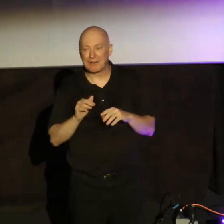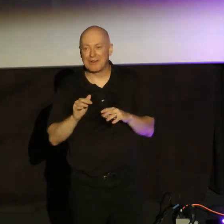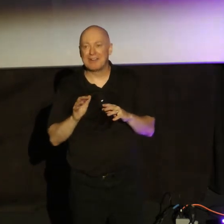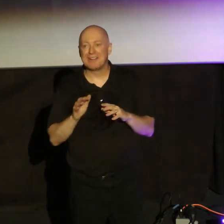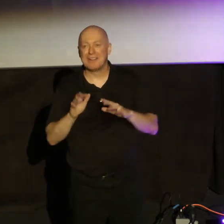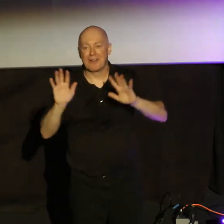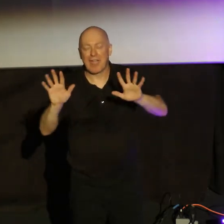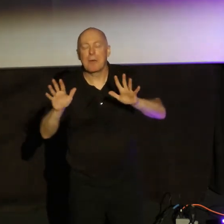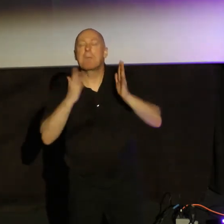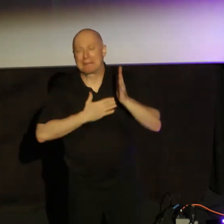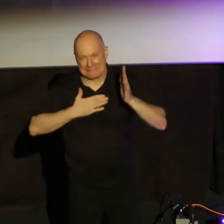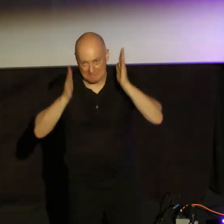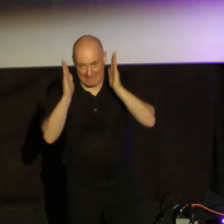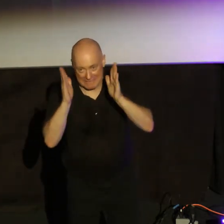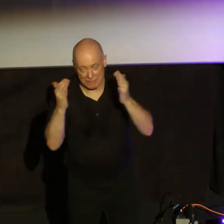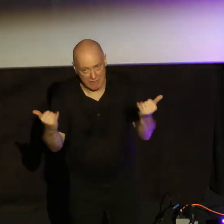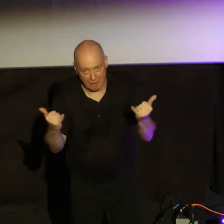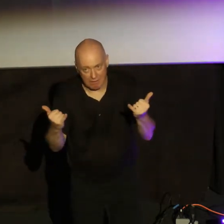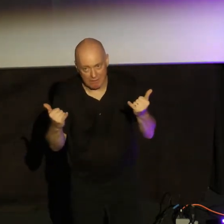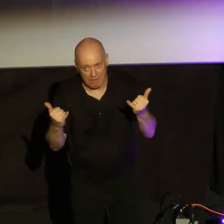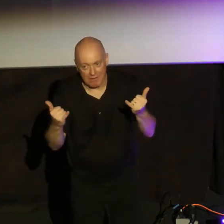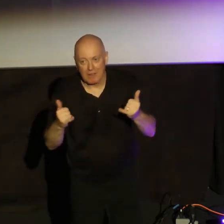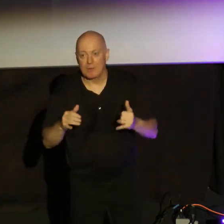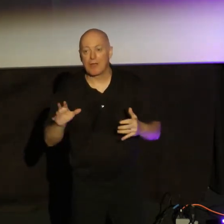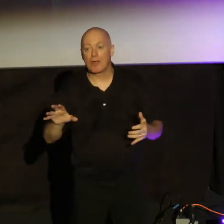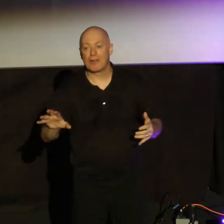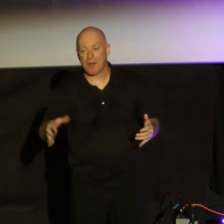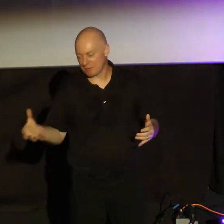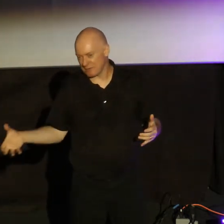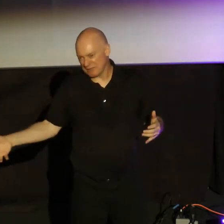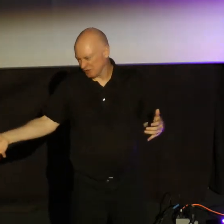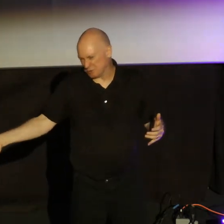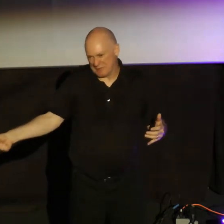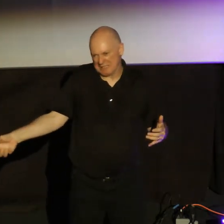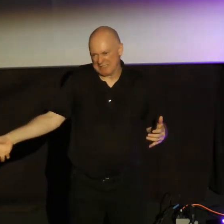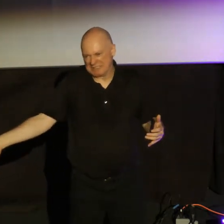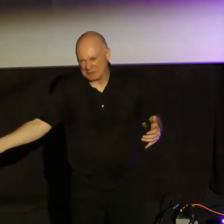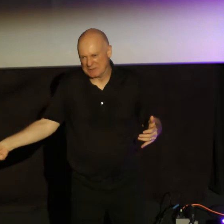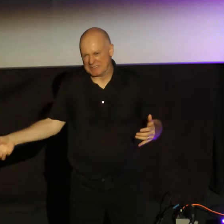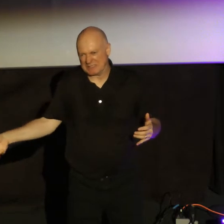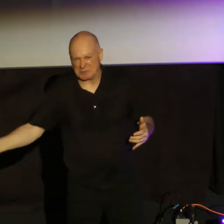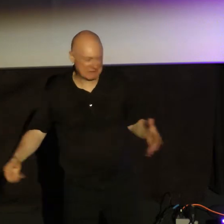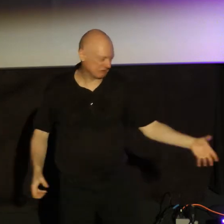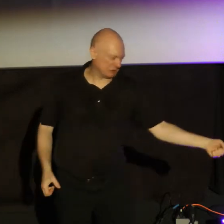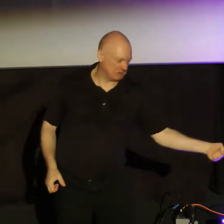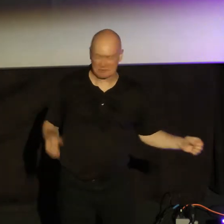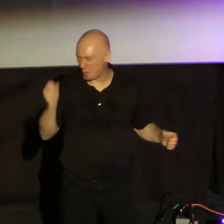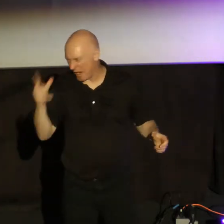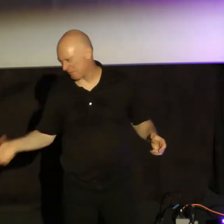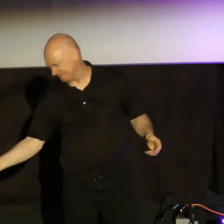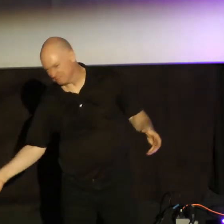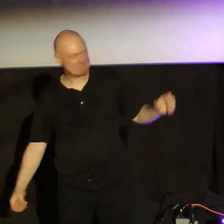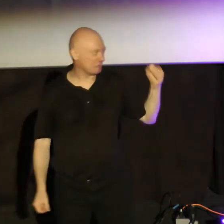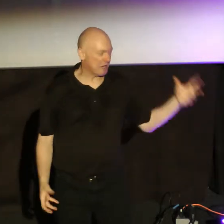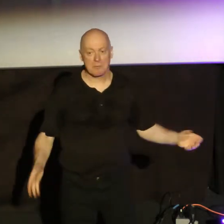forward, whatever you need to do. Grab someone's hand and squeeze it right now. I want you to pay attention to what James is saying here. Because it's very important that you follow